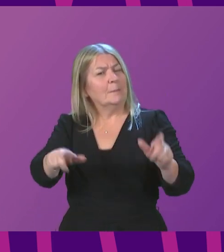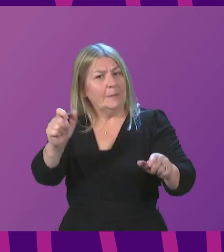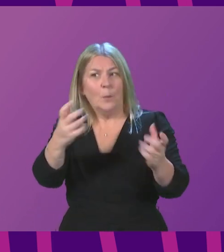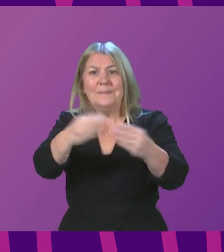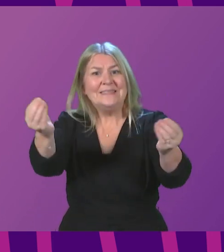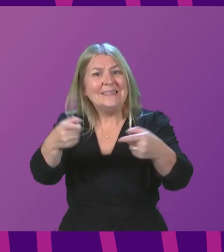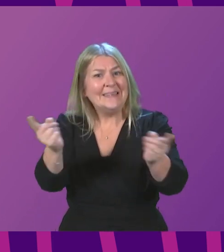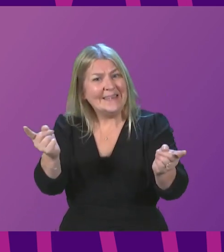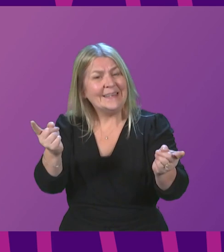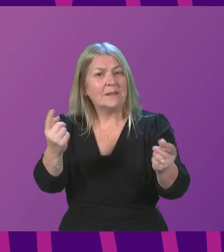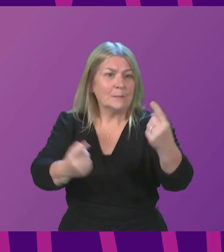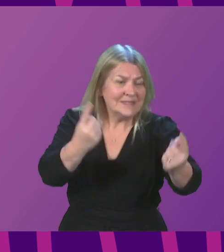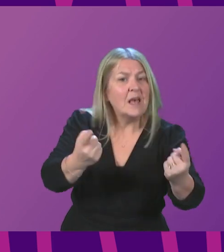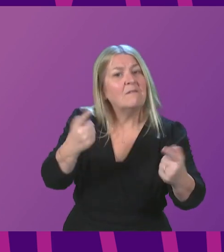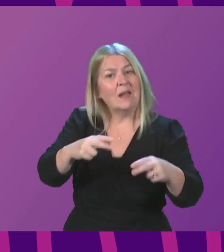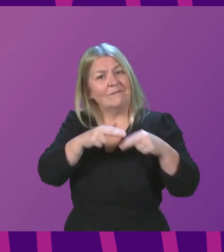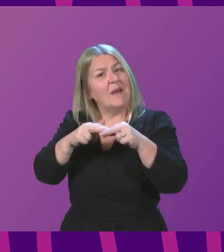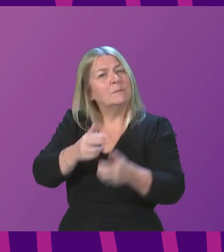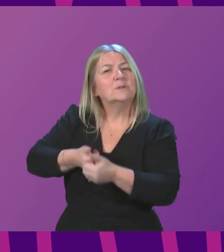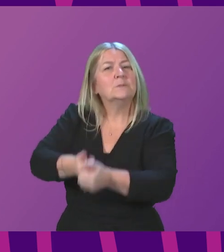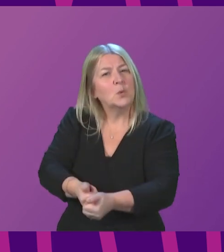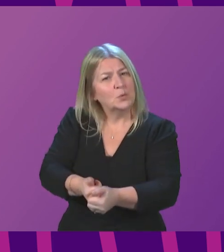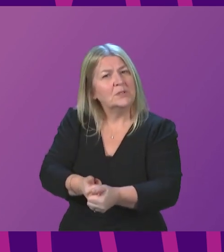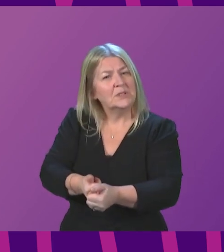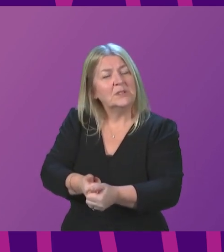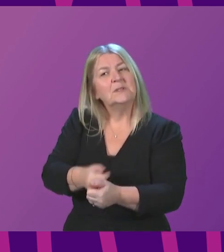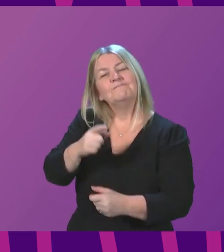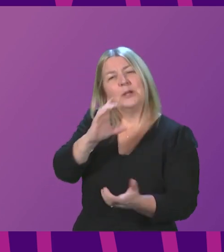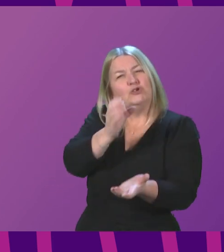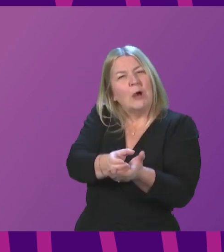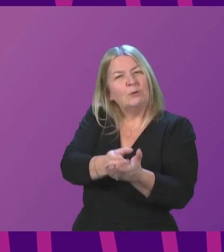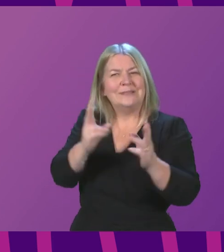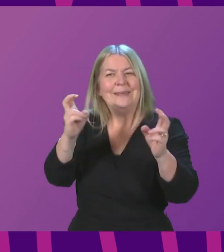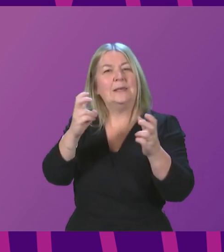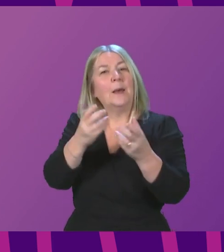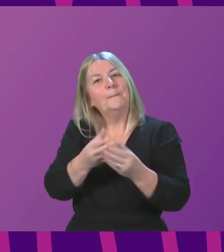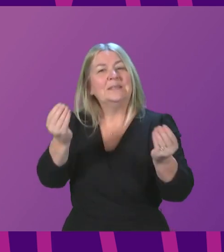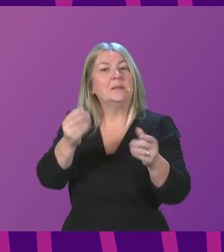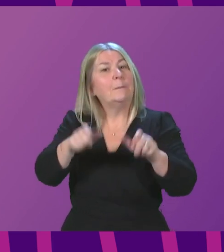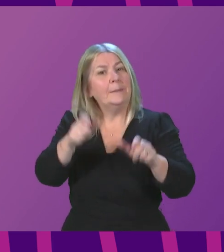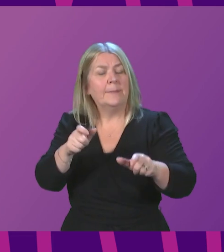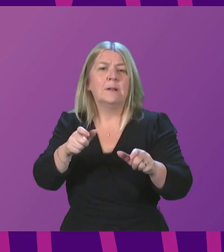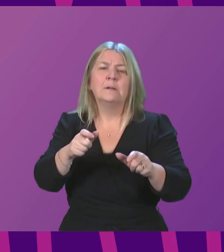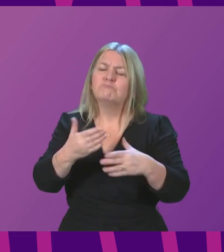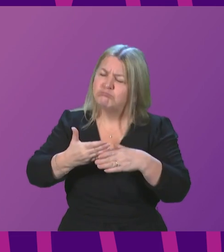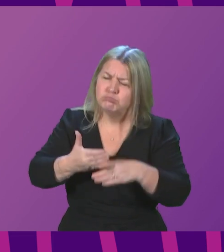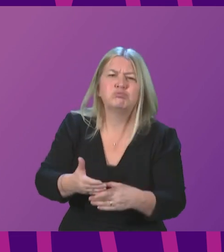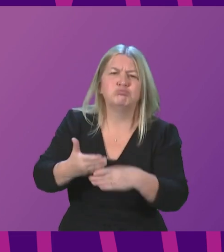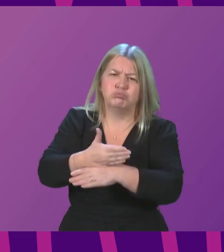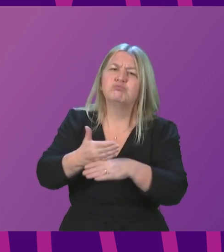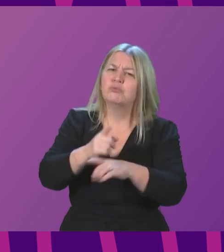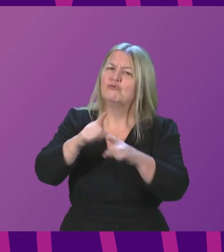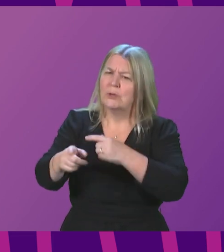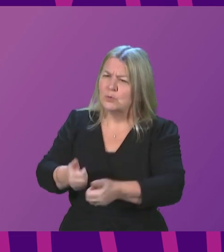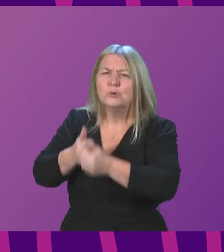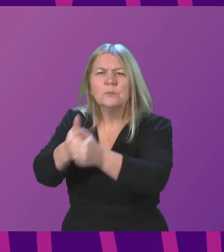the charity missing people is working hard to reunite more families this Christmas can can can first minister help